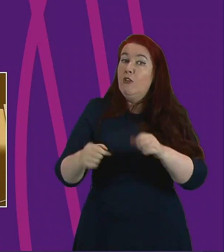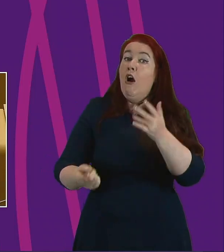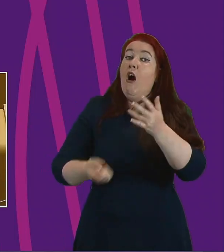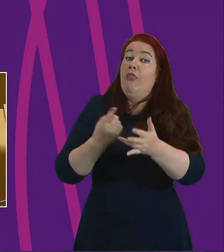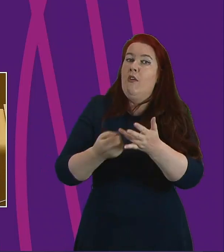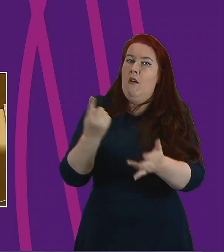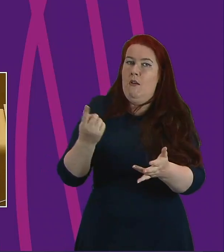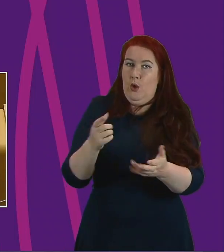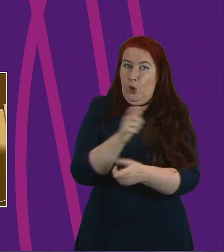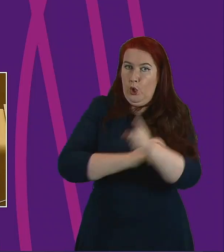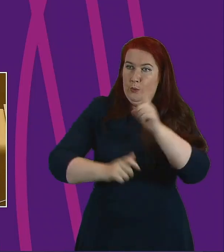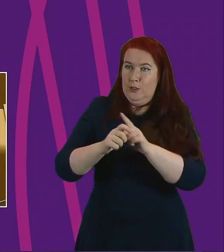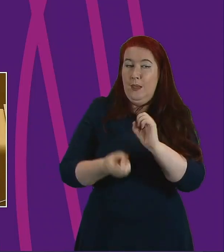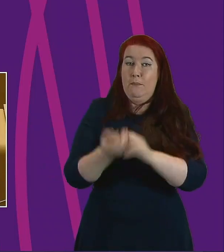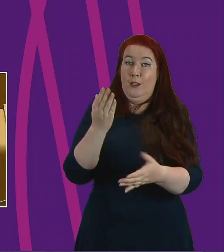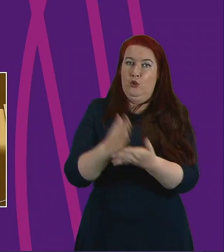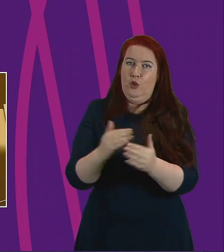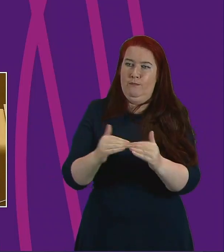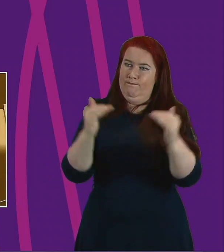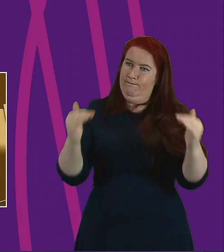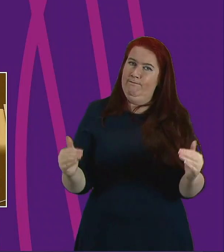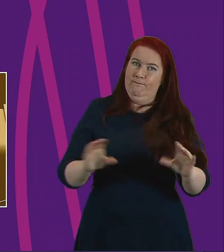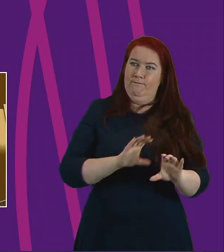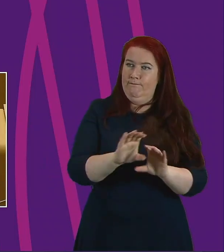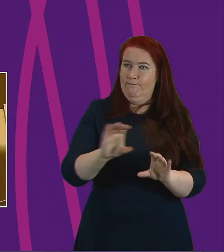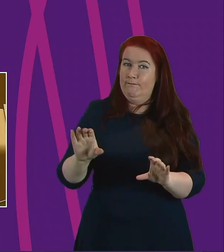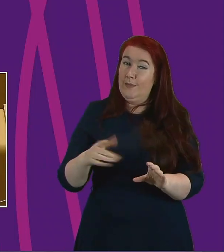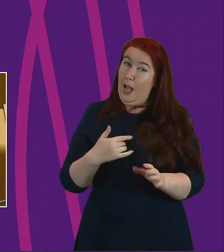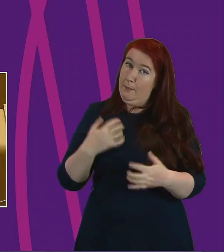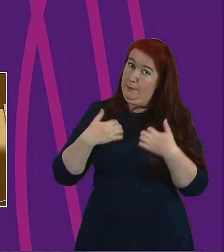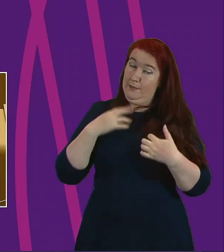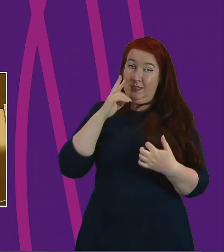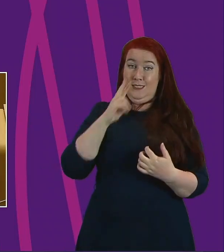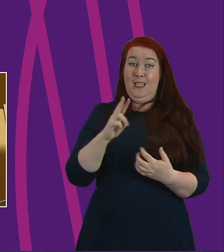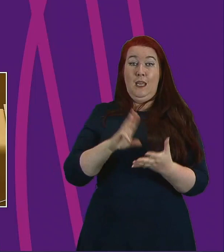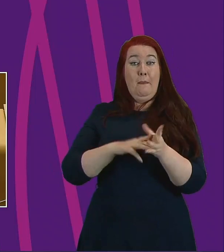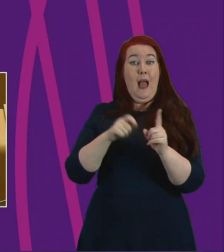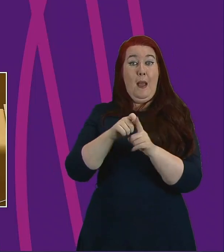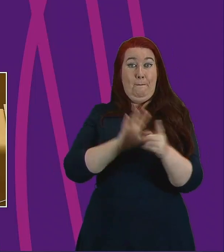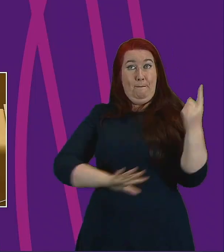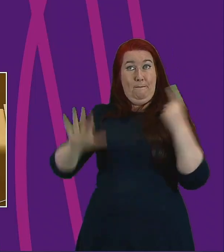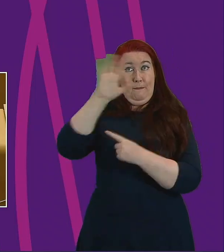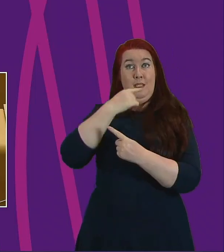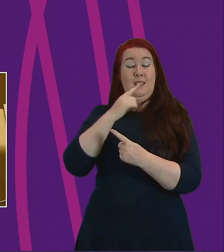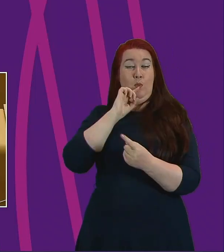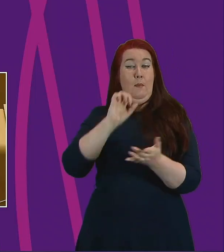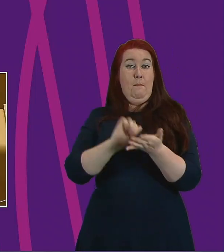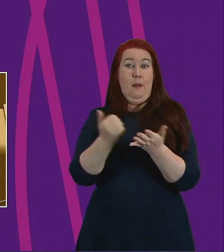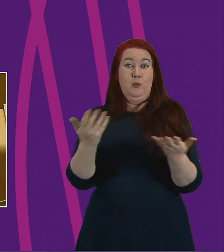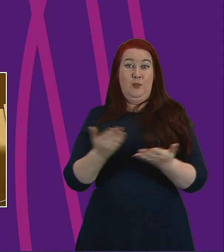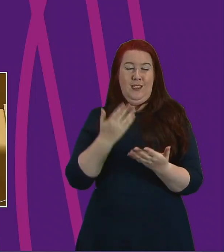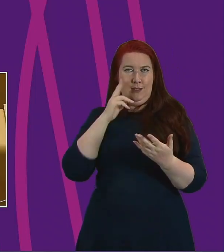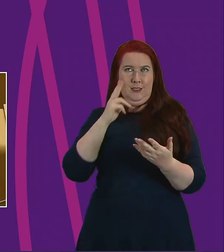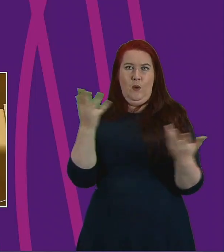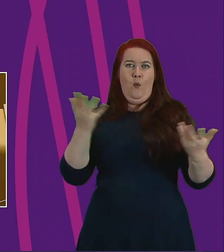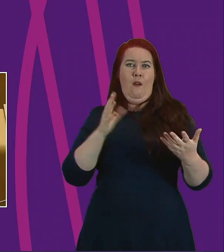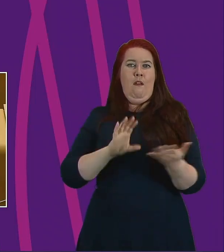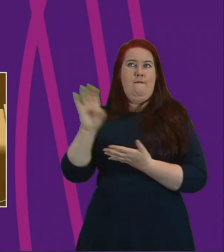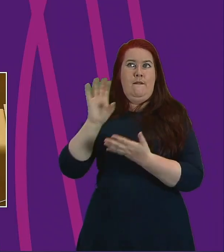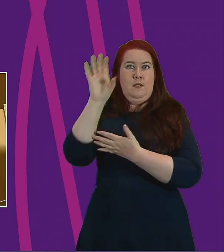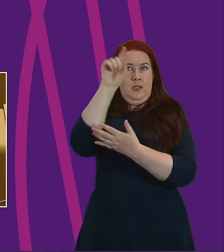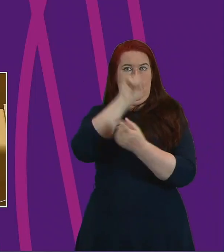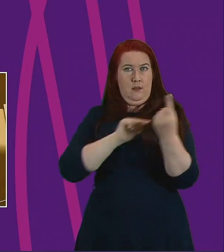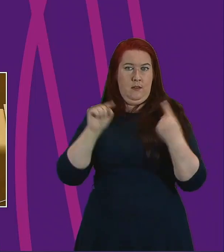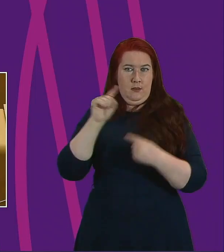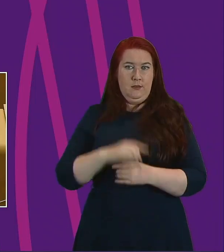ensure an equal distribution and I look forward to looking at the maps that the cabinet secretary described as being published today to say to see some positive